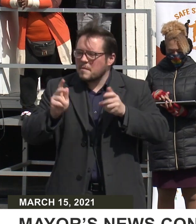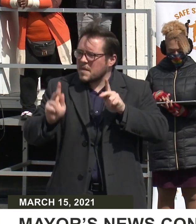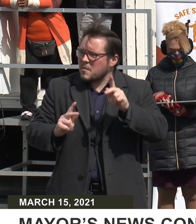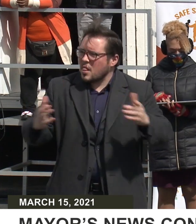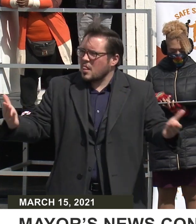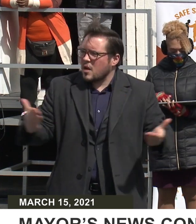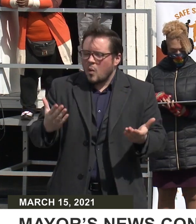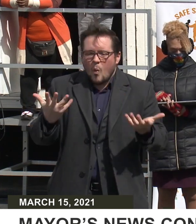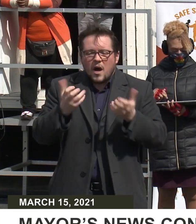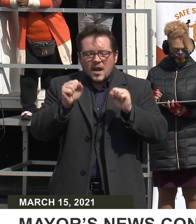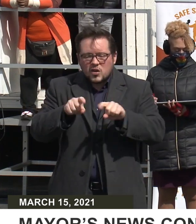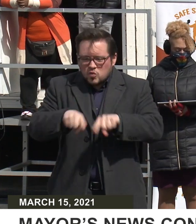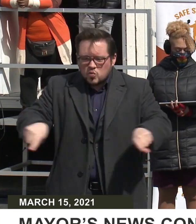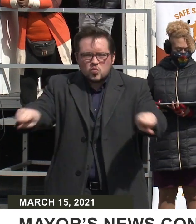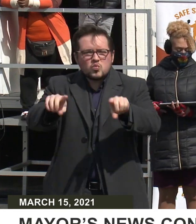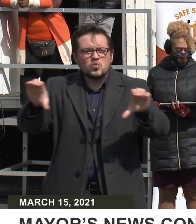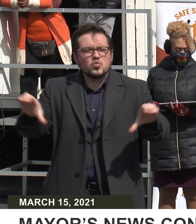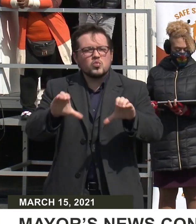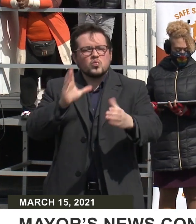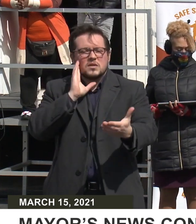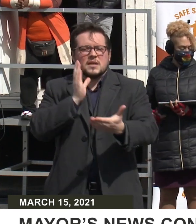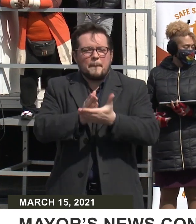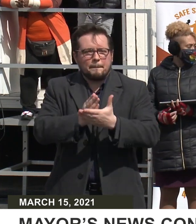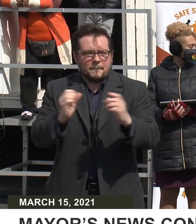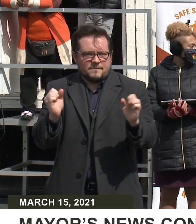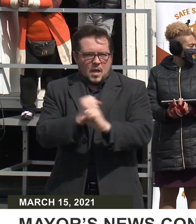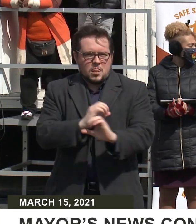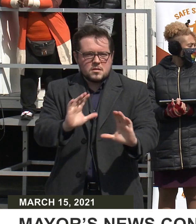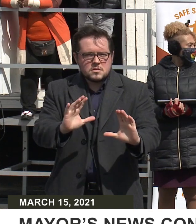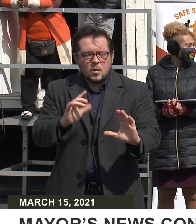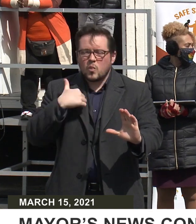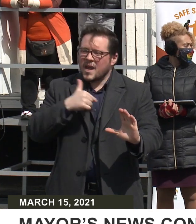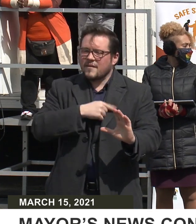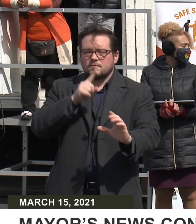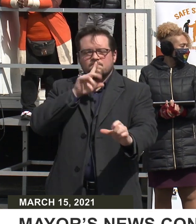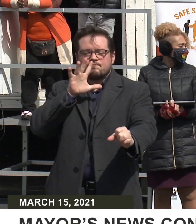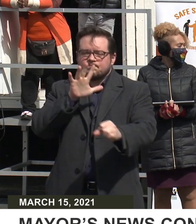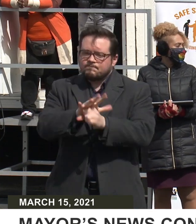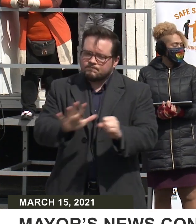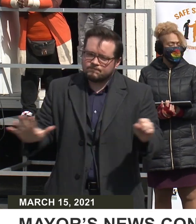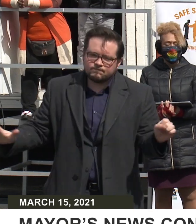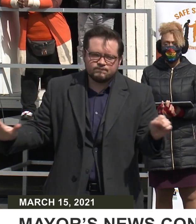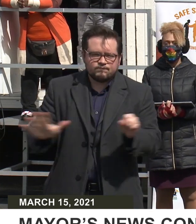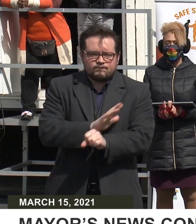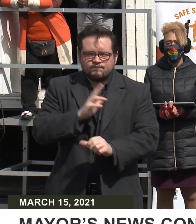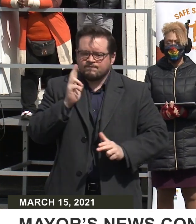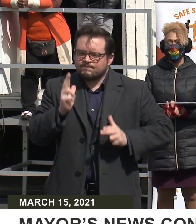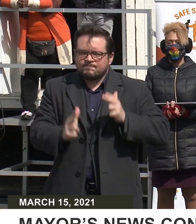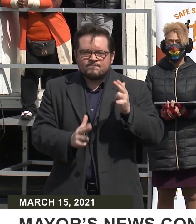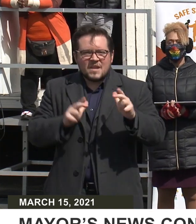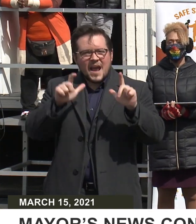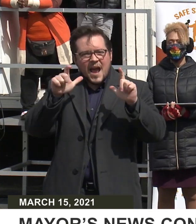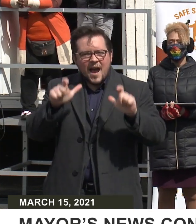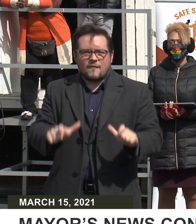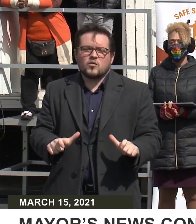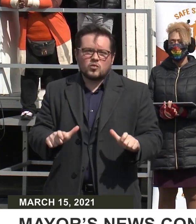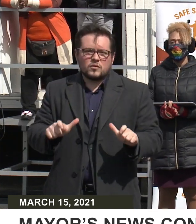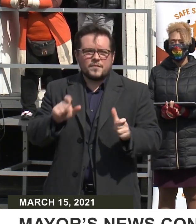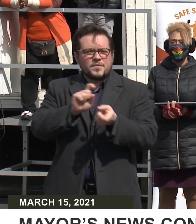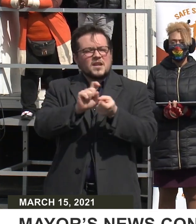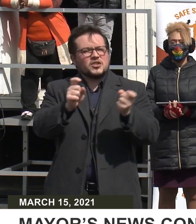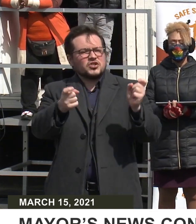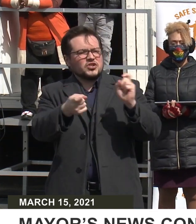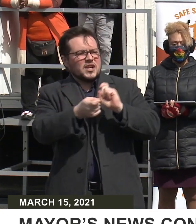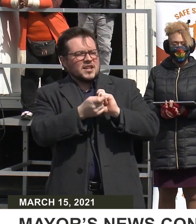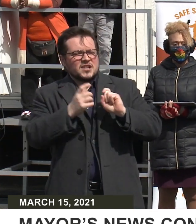to stop violence. And we must do so with complete commitment and urgency. Changing the reality of violence which